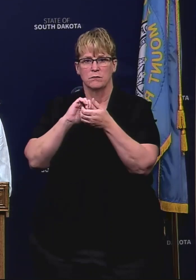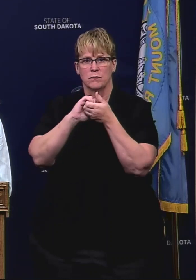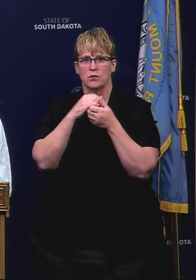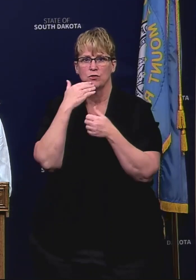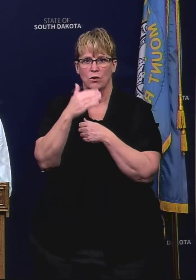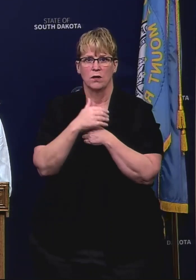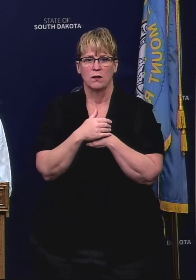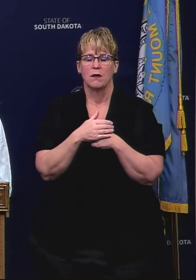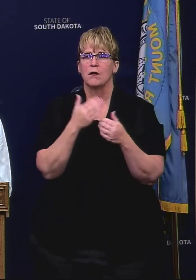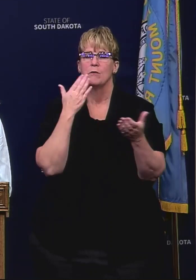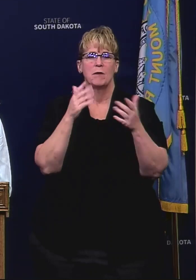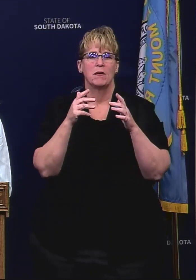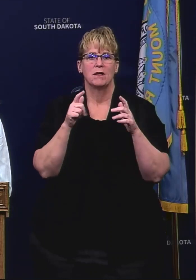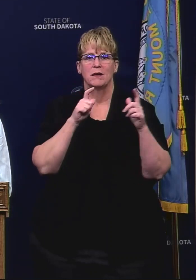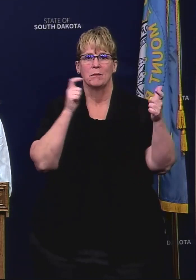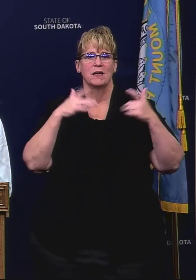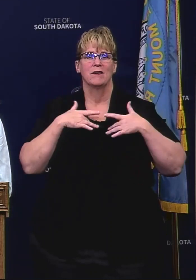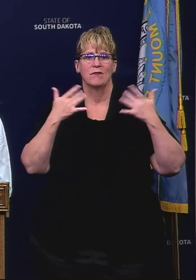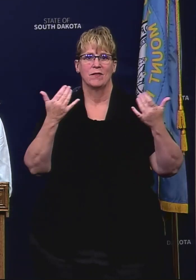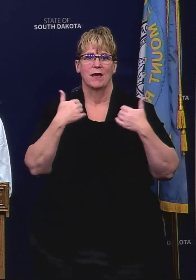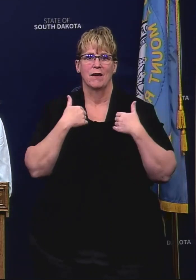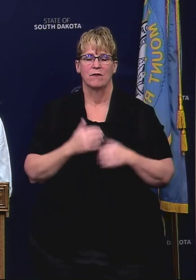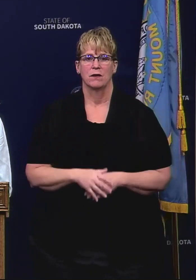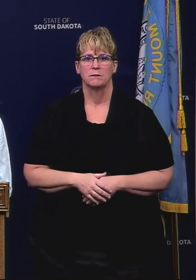very well maybe with big events they would be hosting